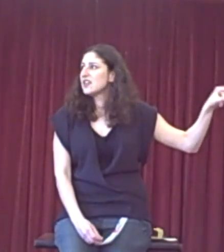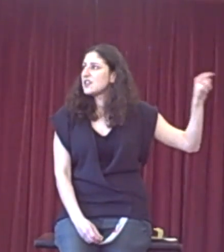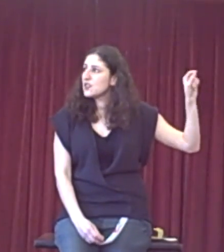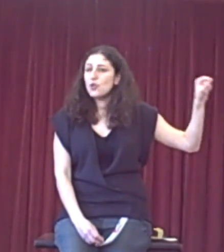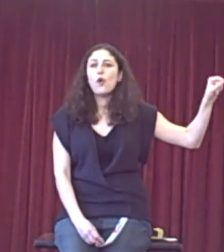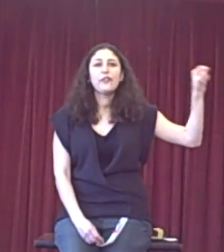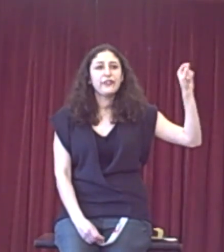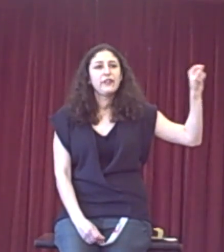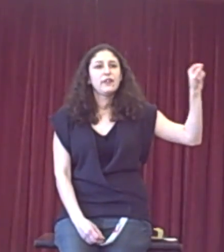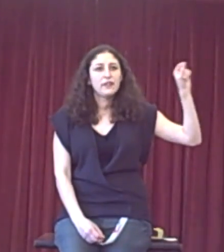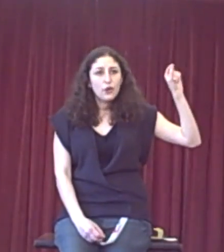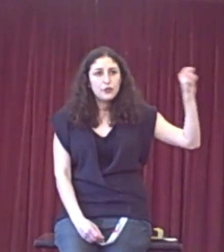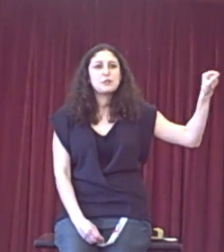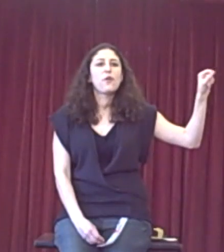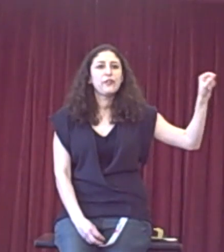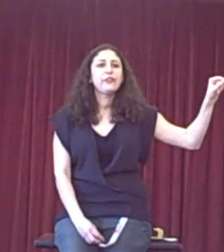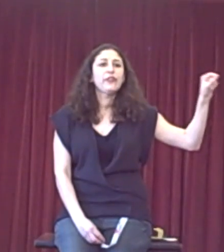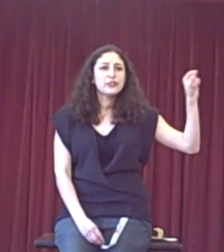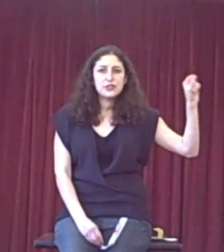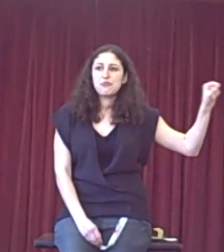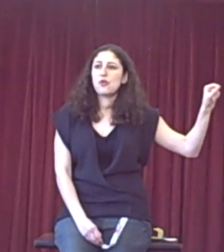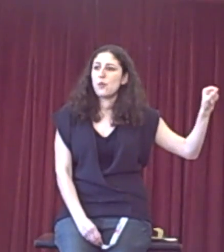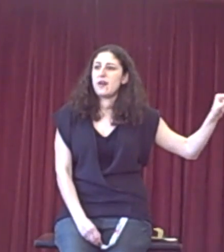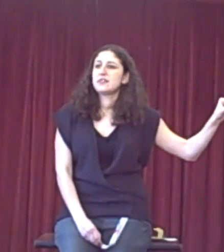does not correspond to the real world.